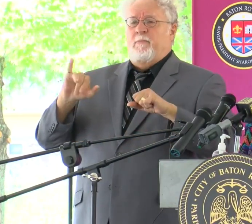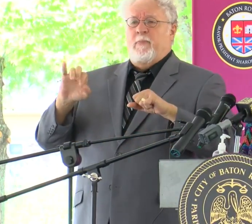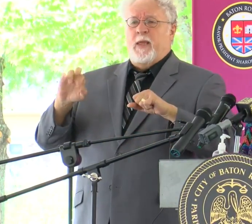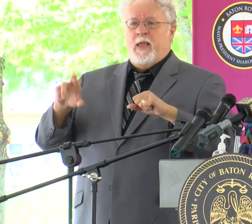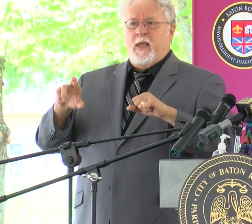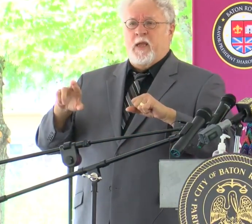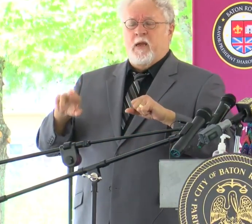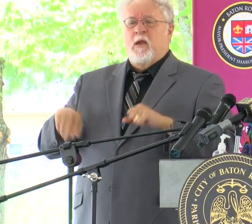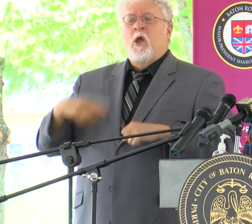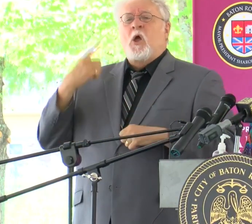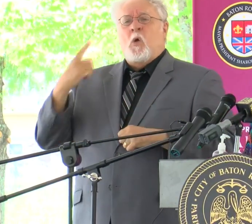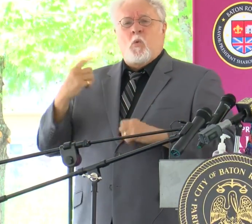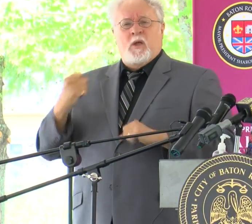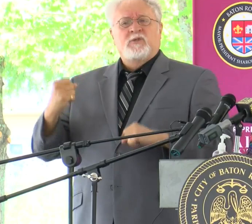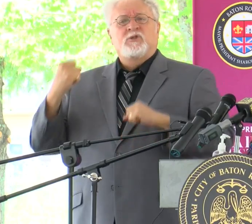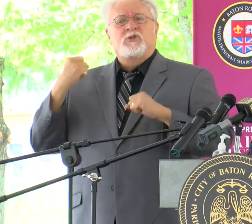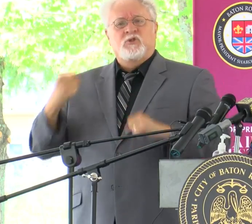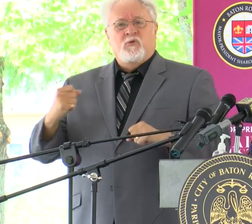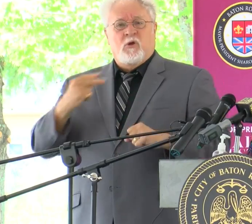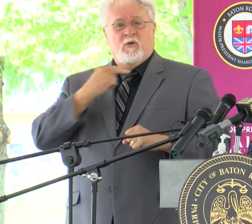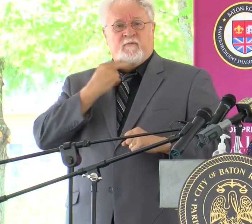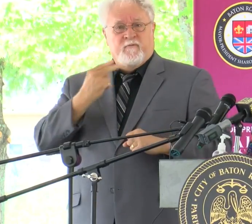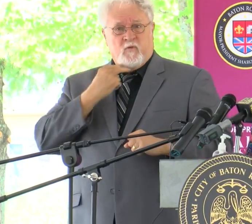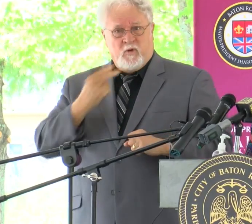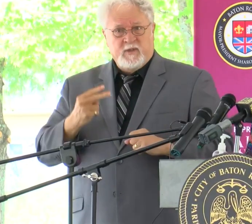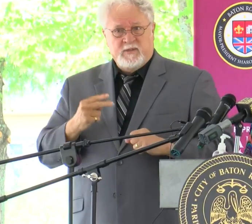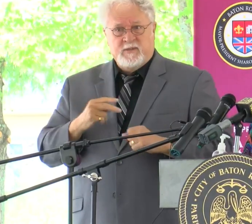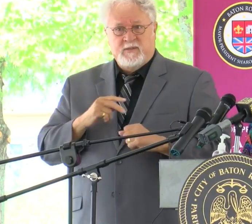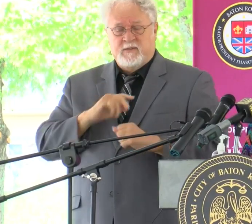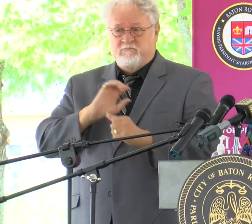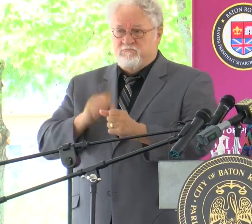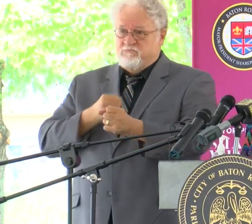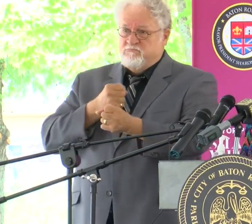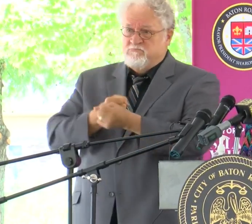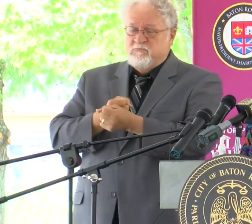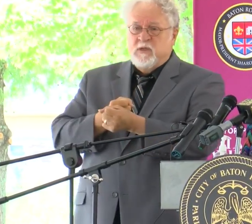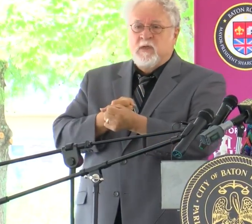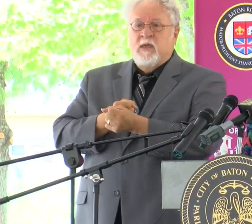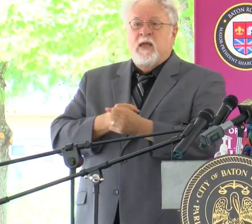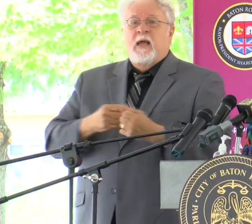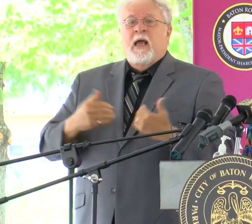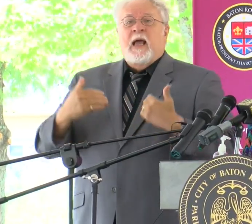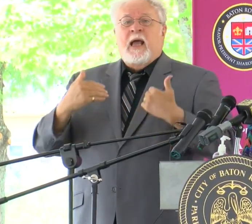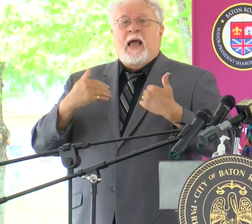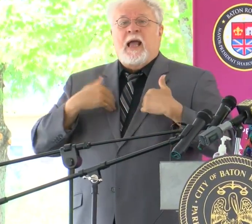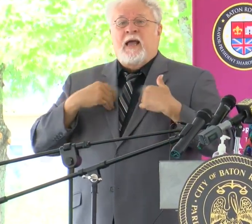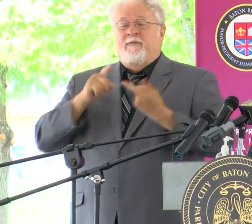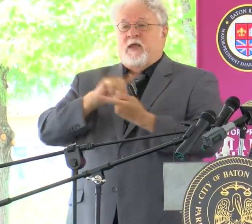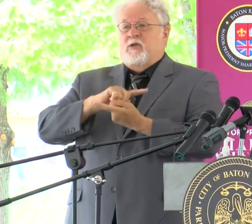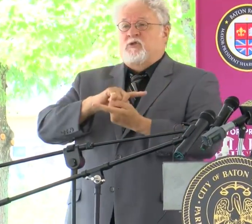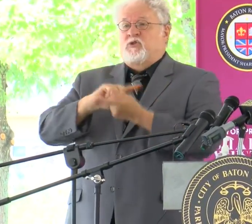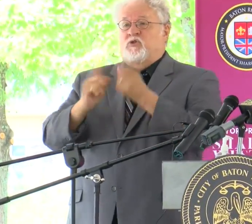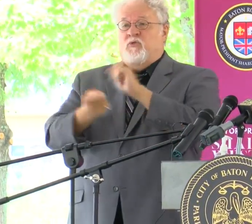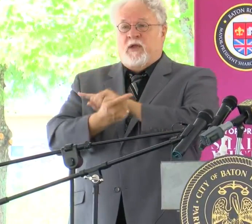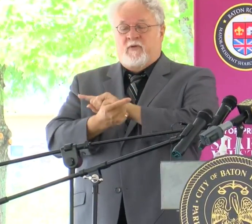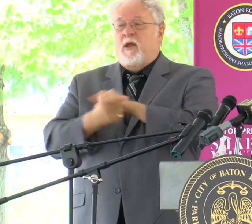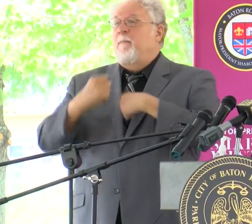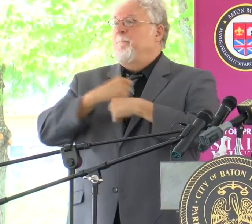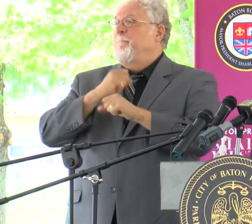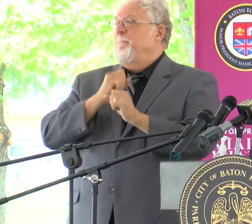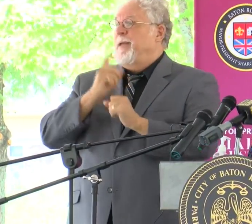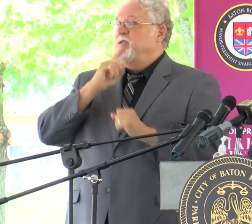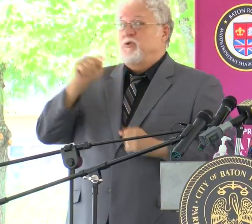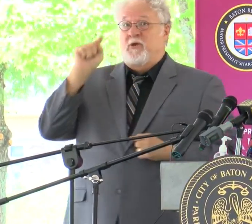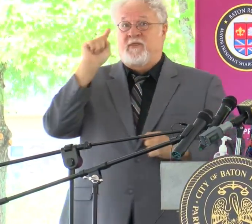one of the strong voices behind having a transformation and making sure that